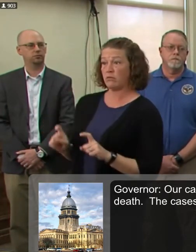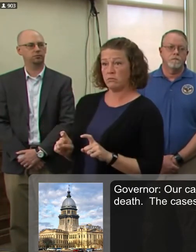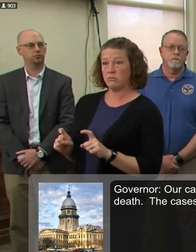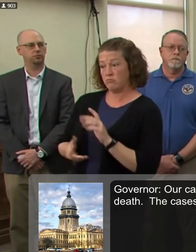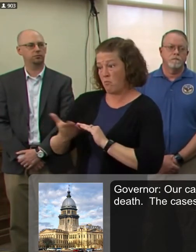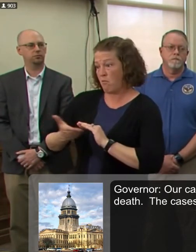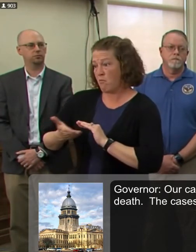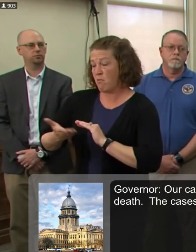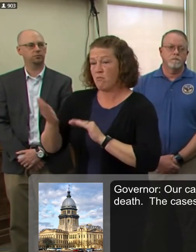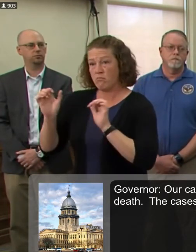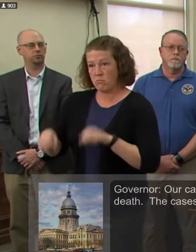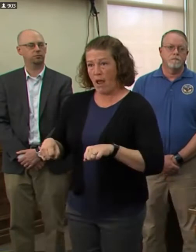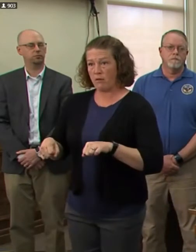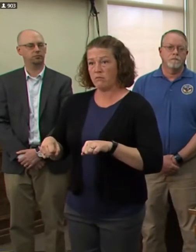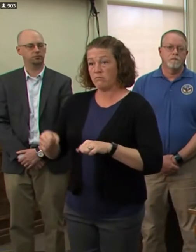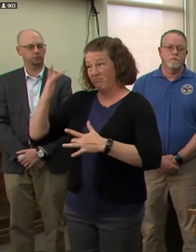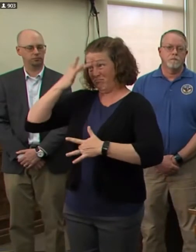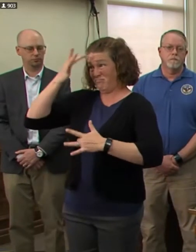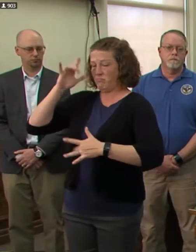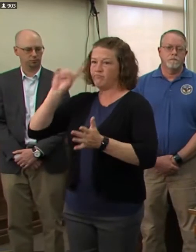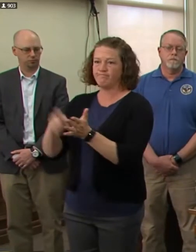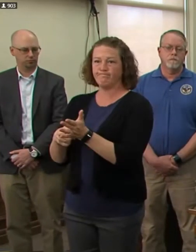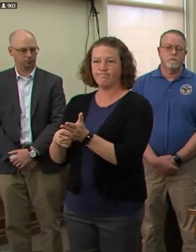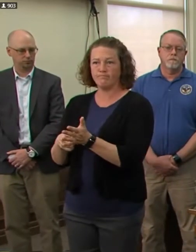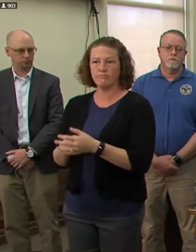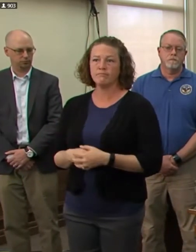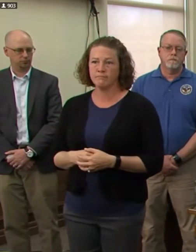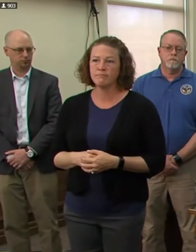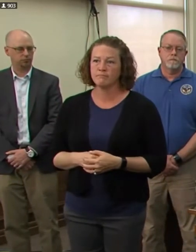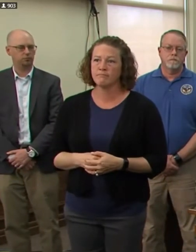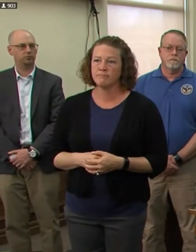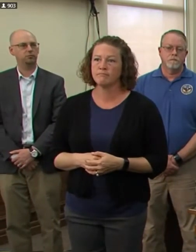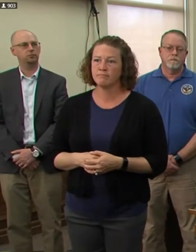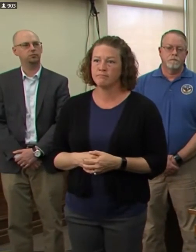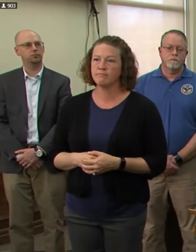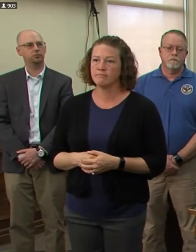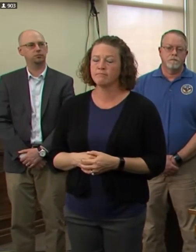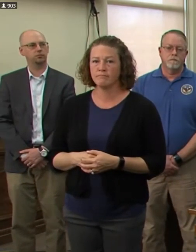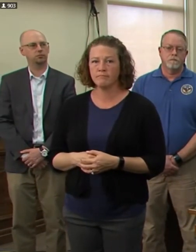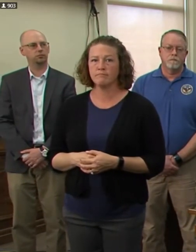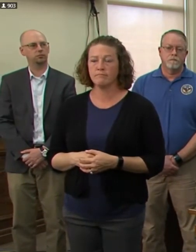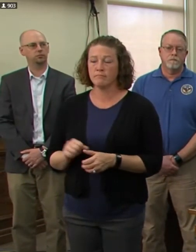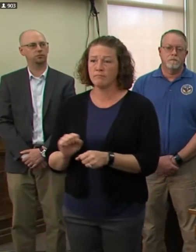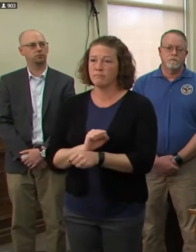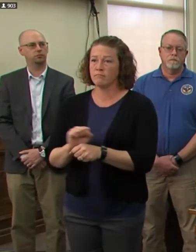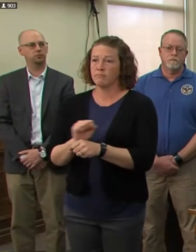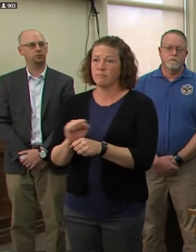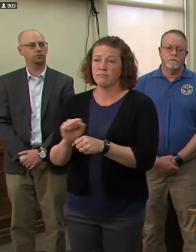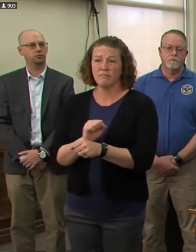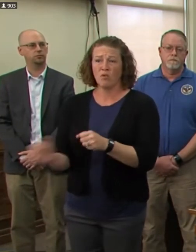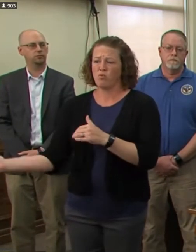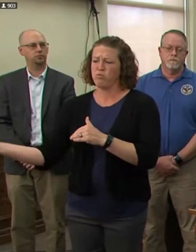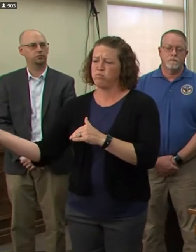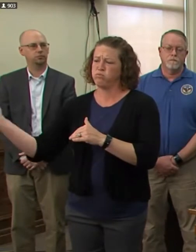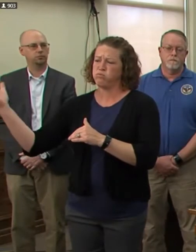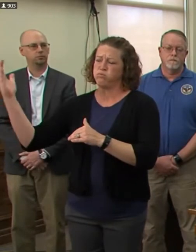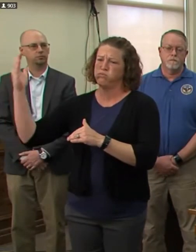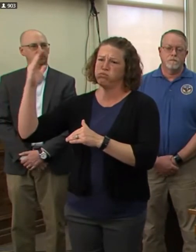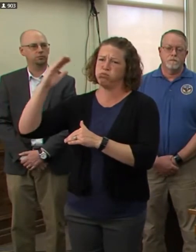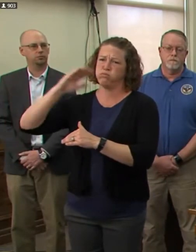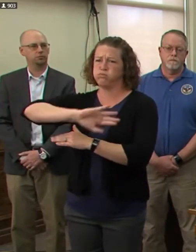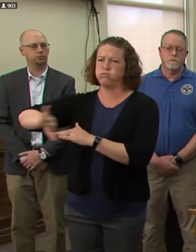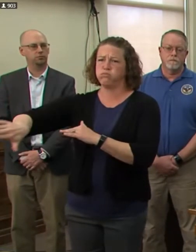infections quickly without having to send it to the CDC. We've been working around the clock with